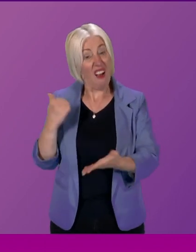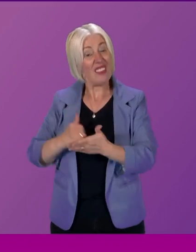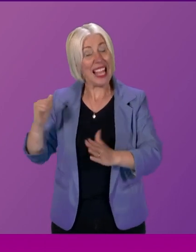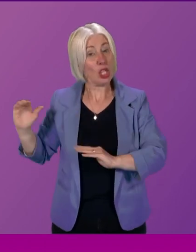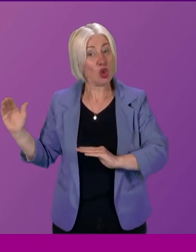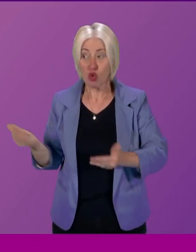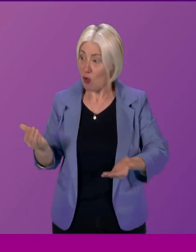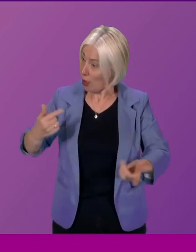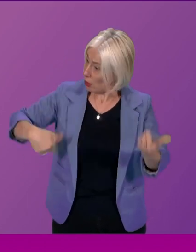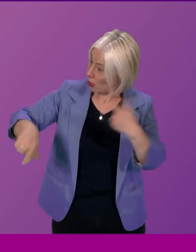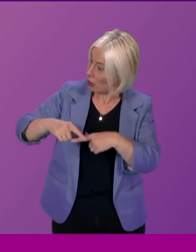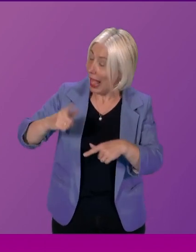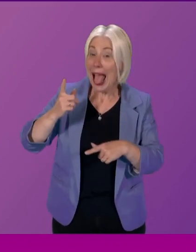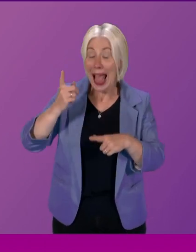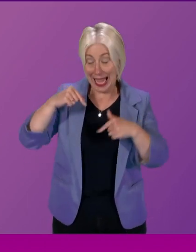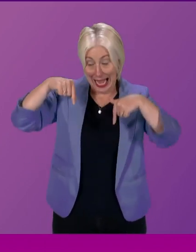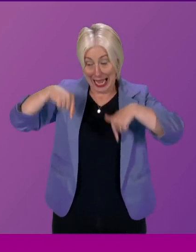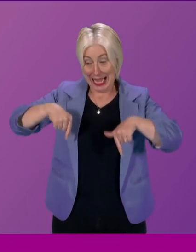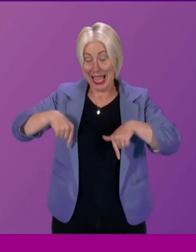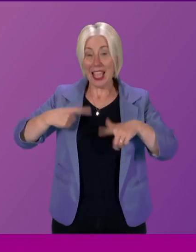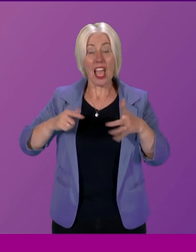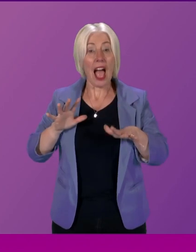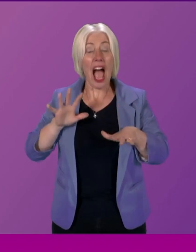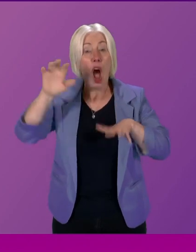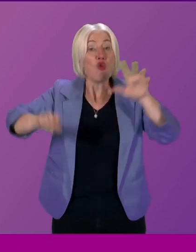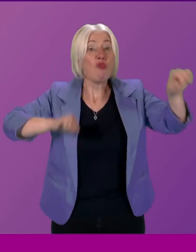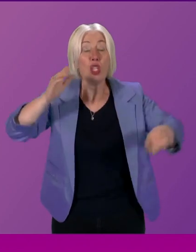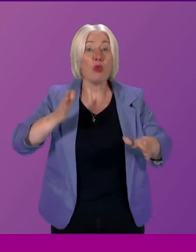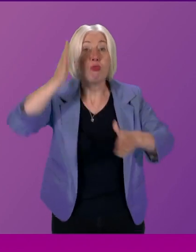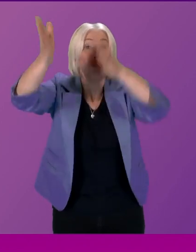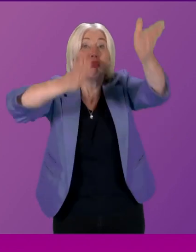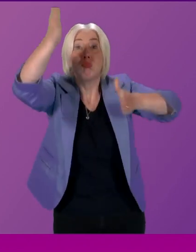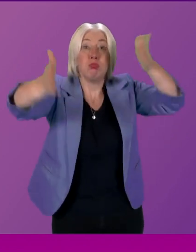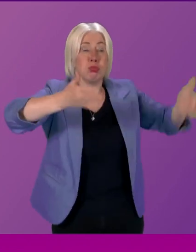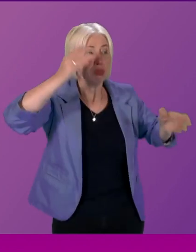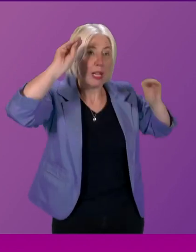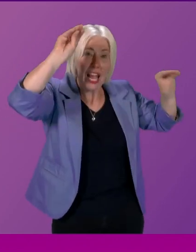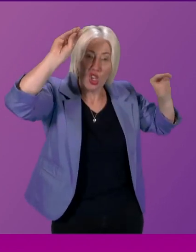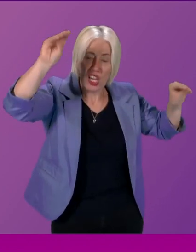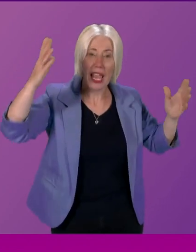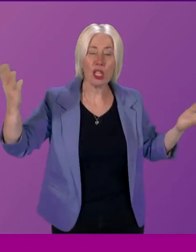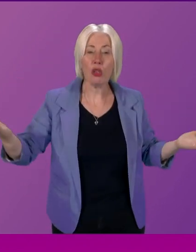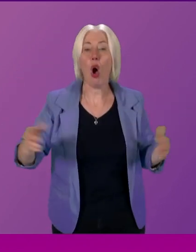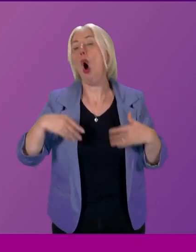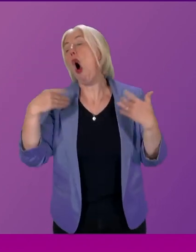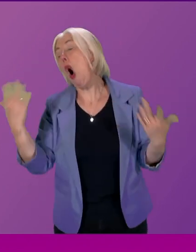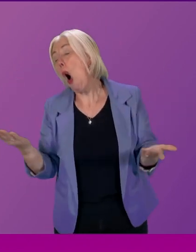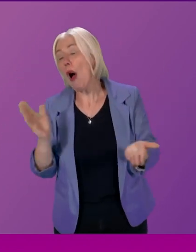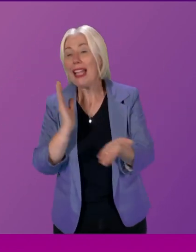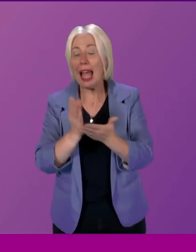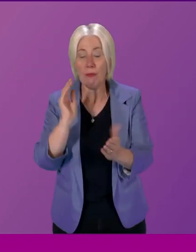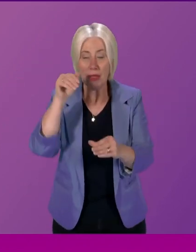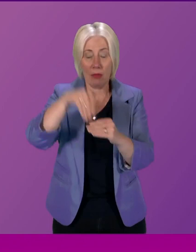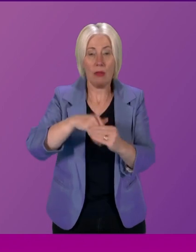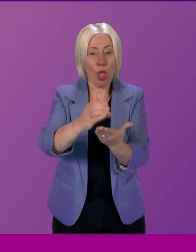know if that service travels out to schools which might be an option to do it or whether we make sure it's part of the curriculum but everyone